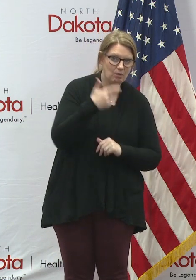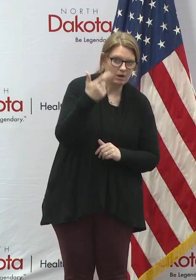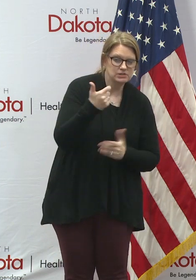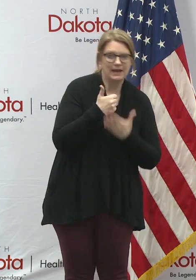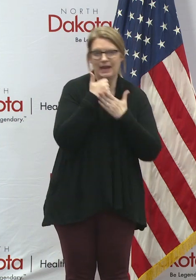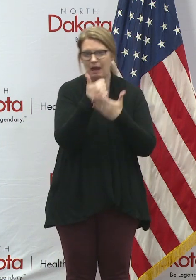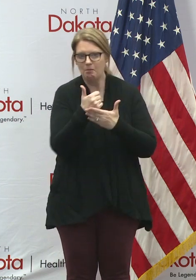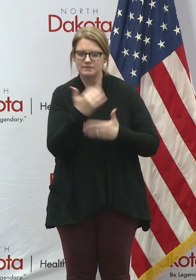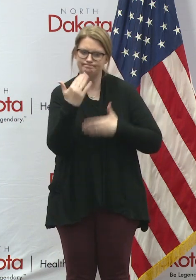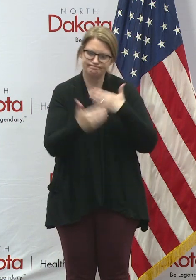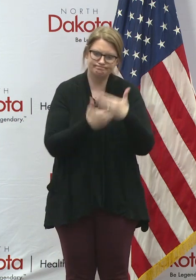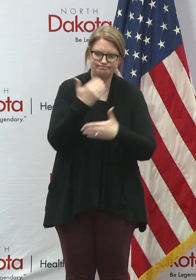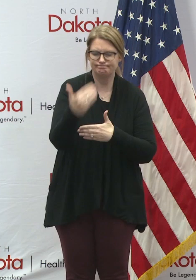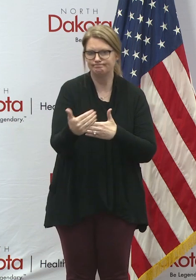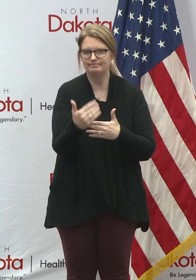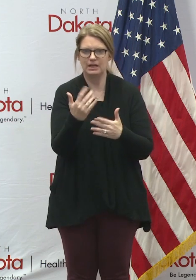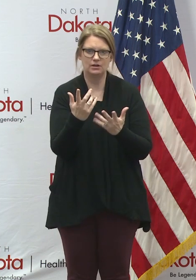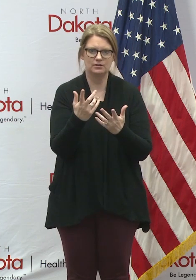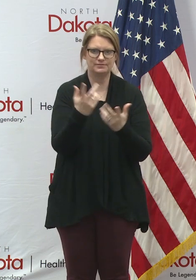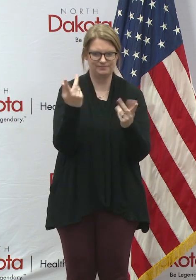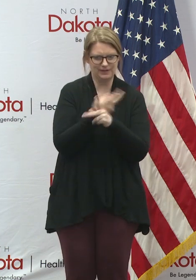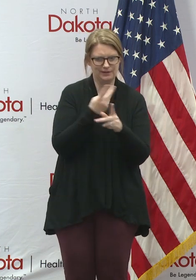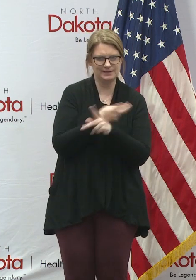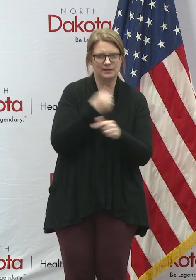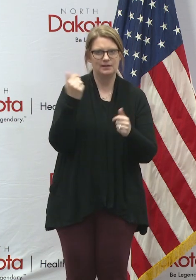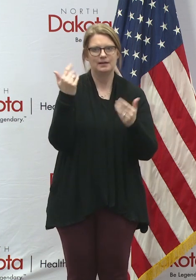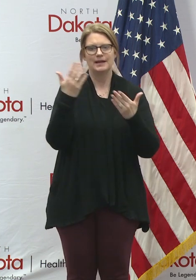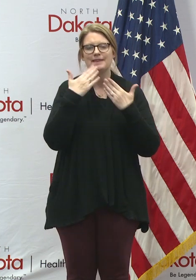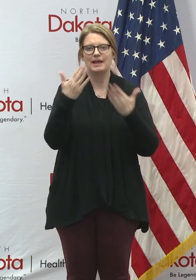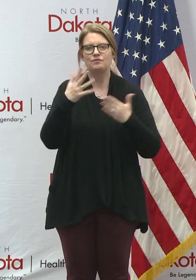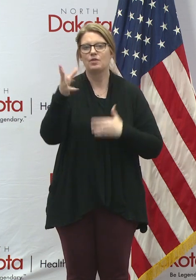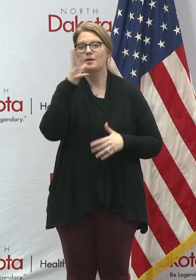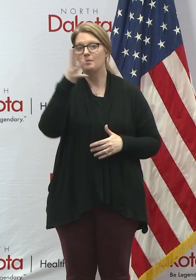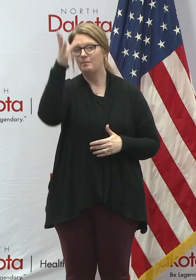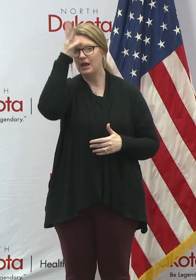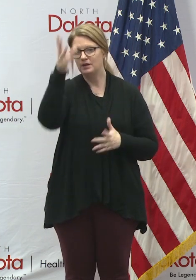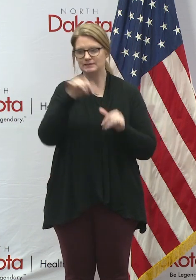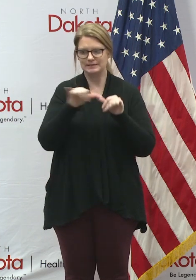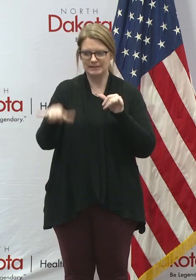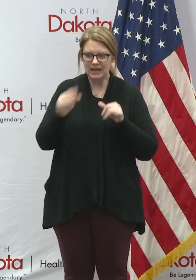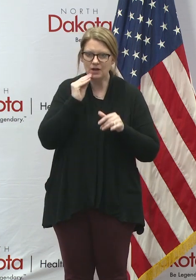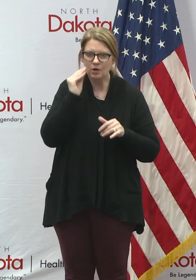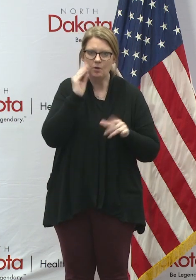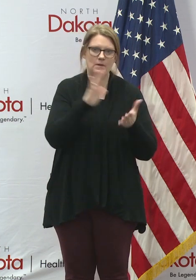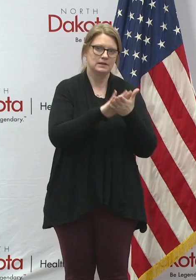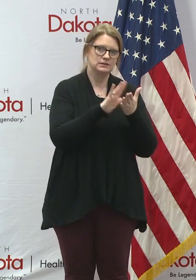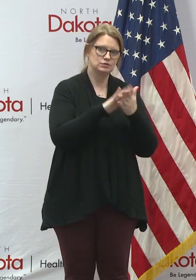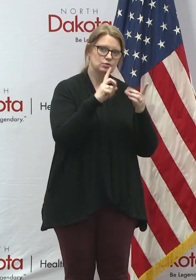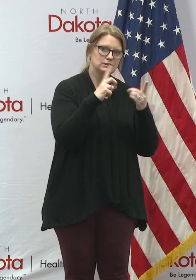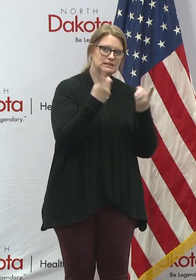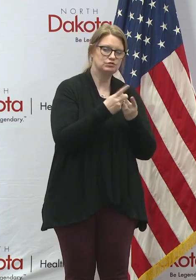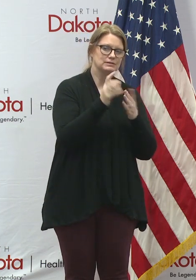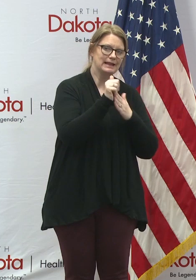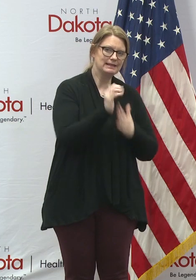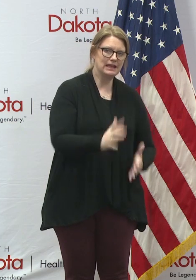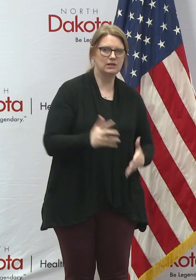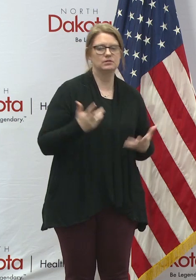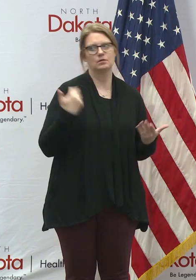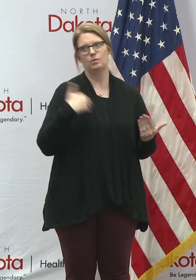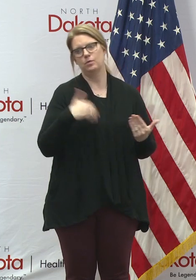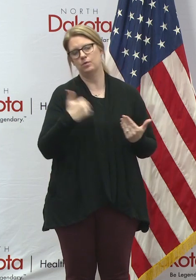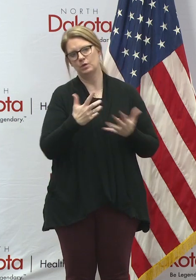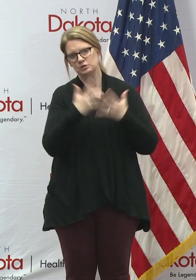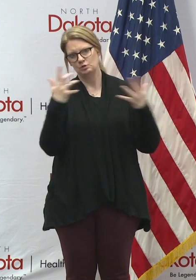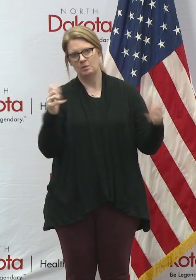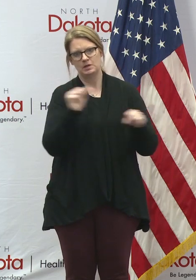us navigate through this. And grateful for all the, the parents that are doing, uh, at home, all the school districts and leaders that are so much work